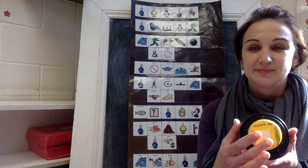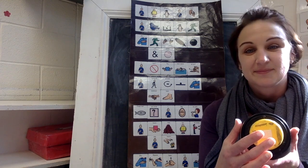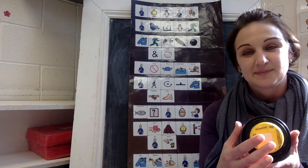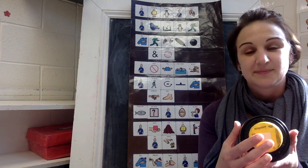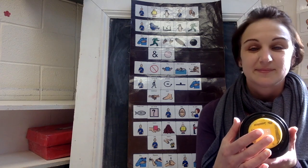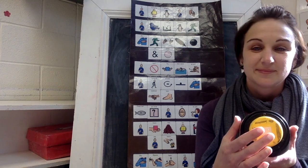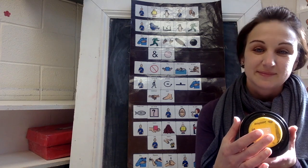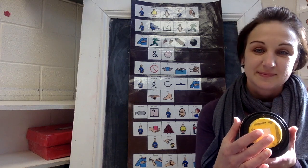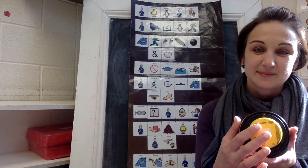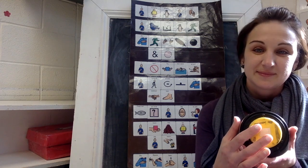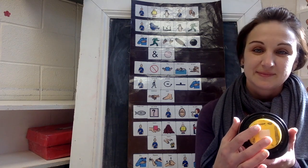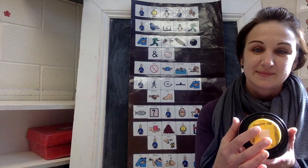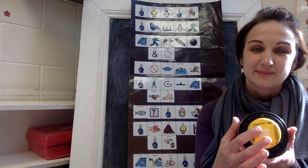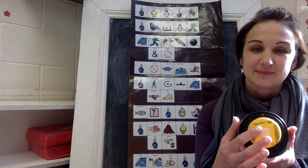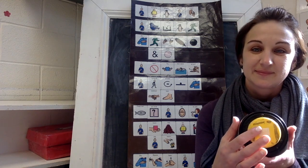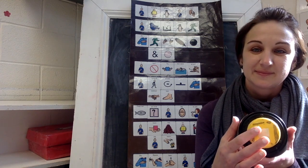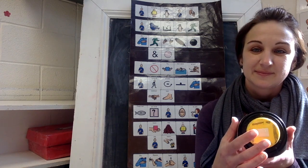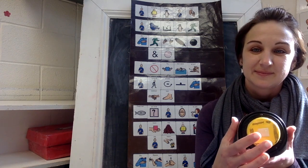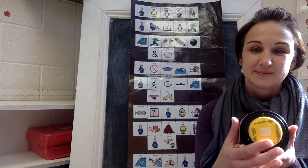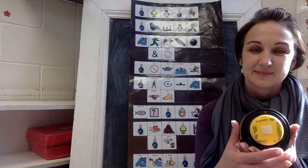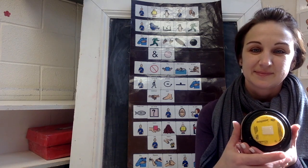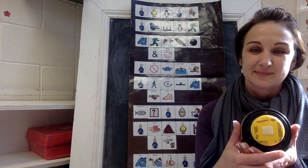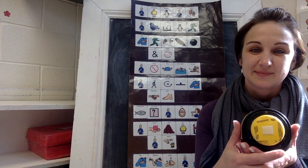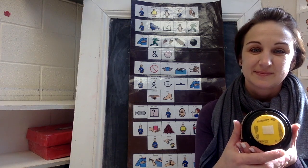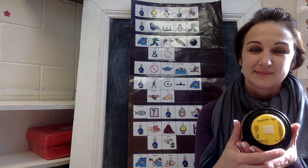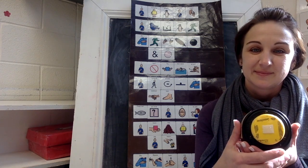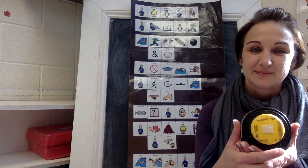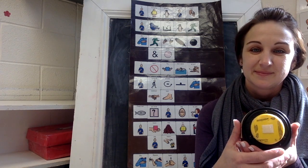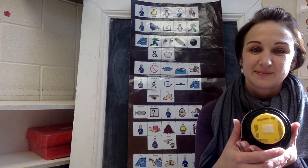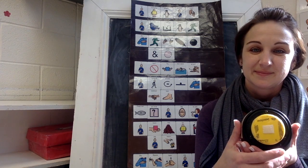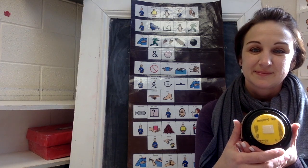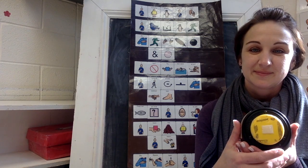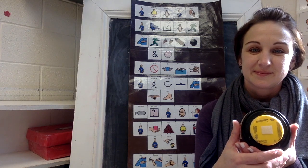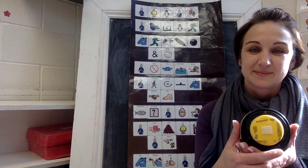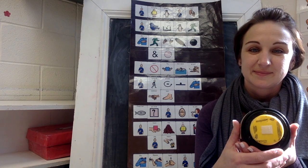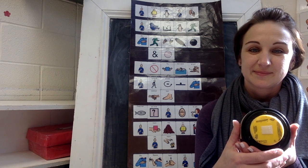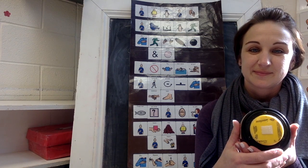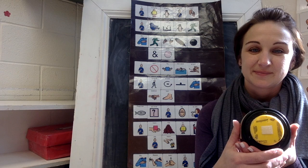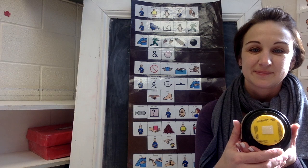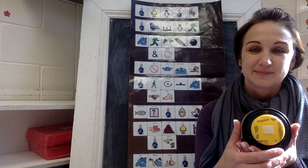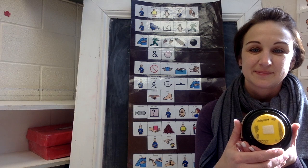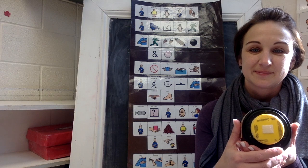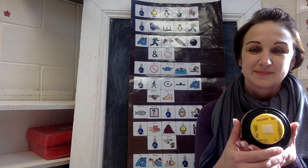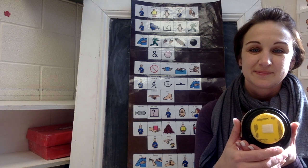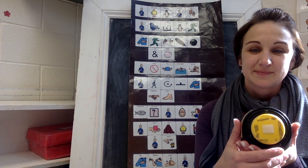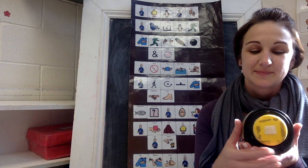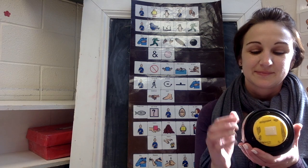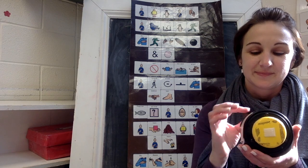Aren't I cute? I'm a bird in a penguin suit.